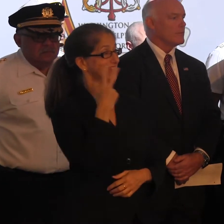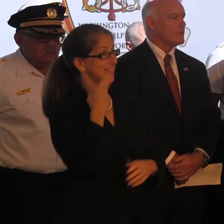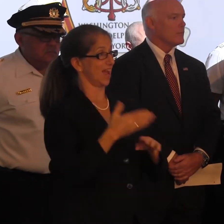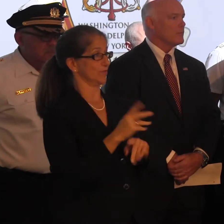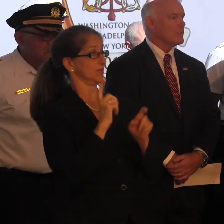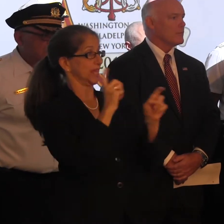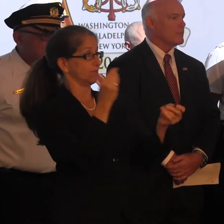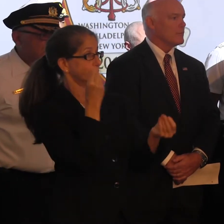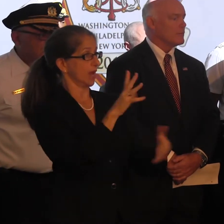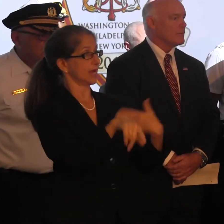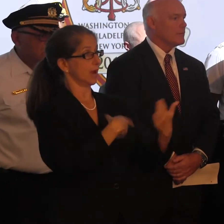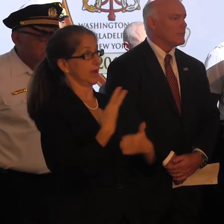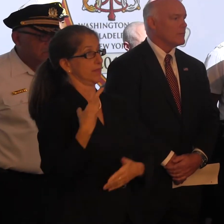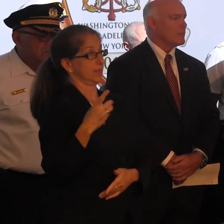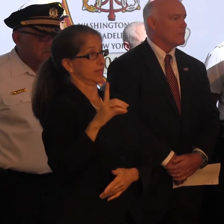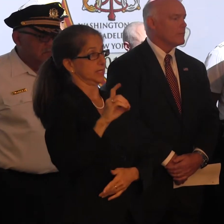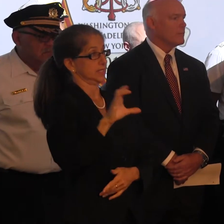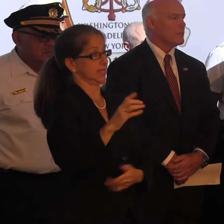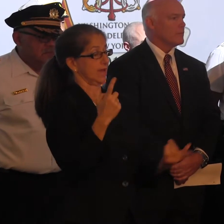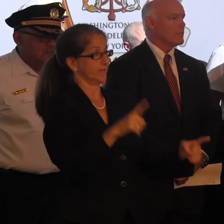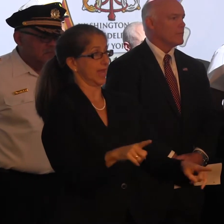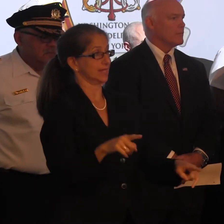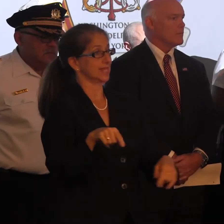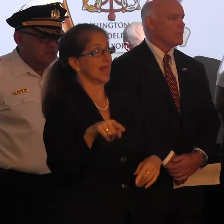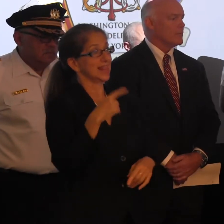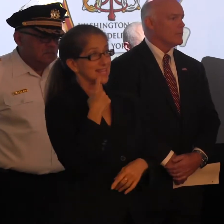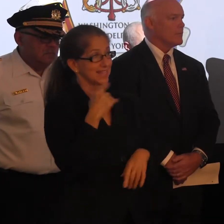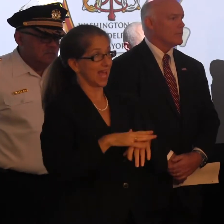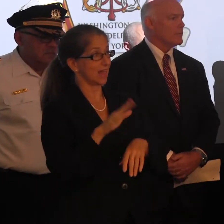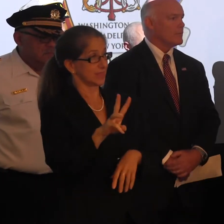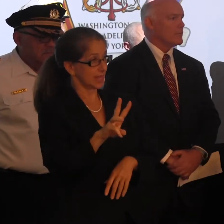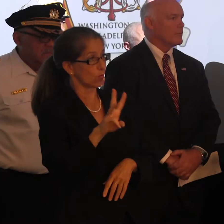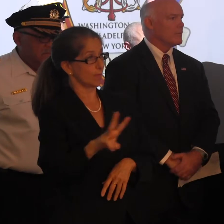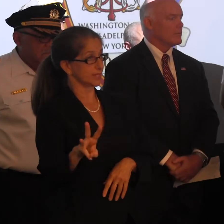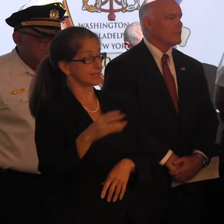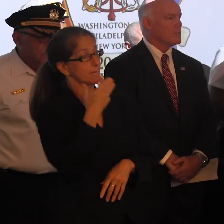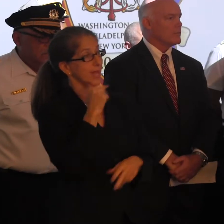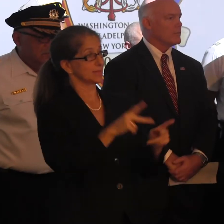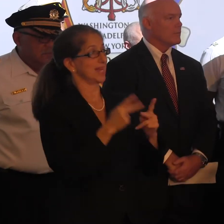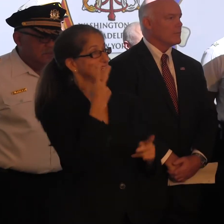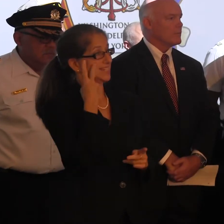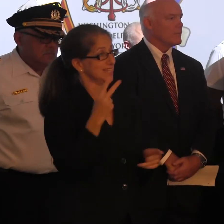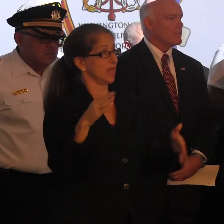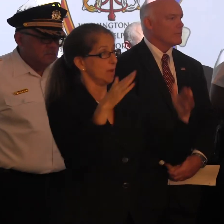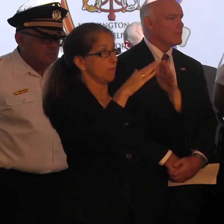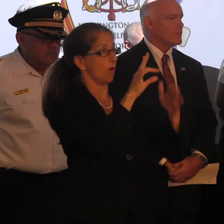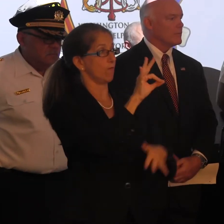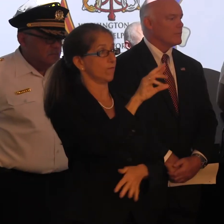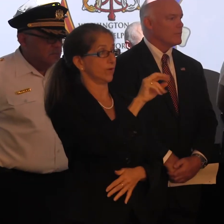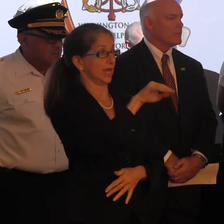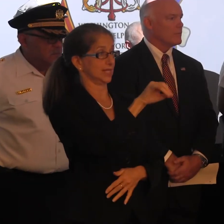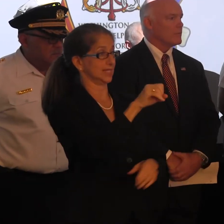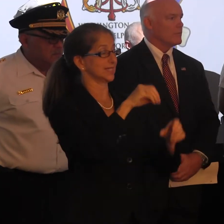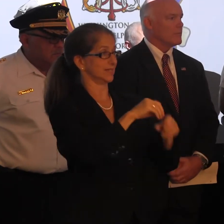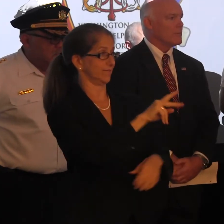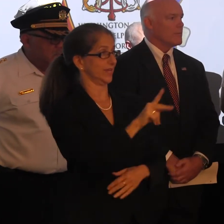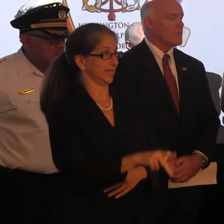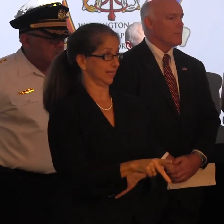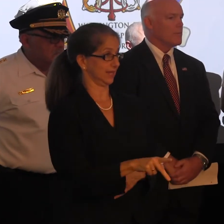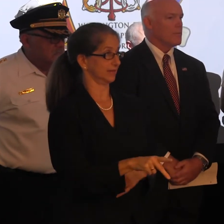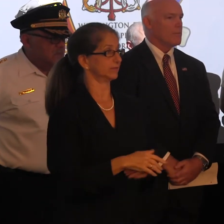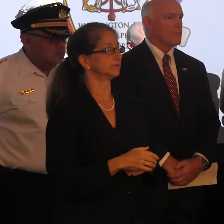information about the D.C. events, they literally say on their website, the best place to see Pope Francis is in Philadelphia